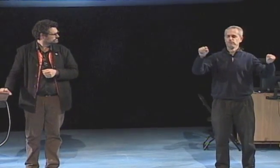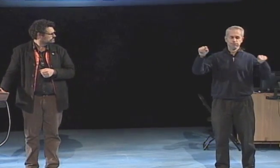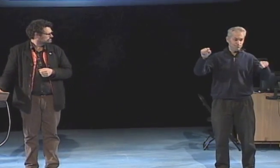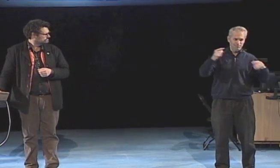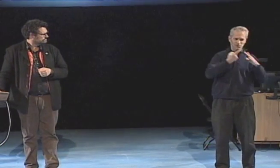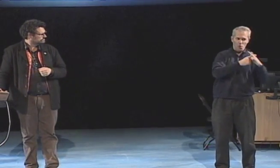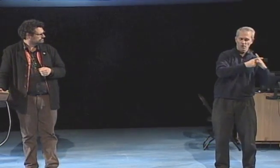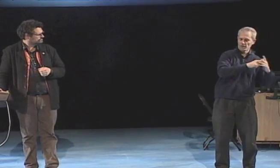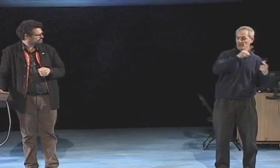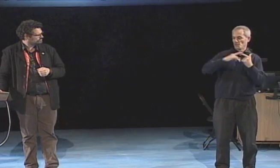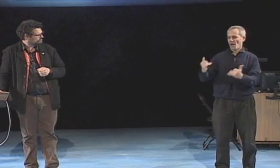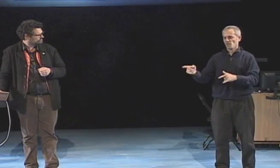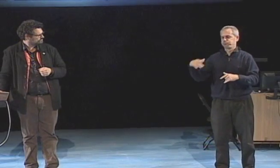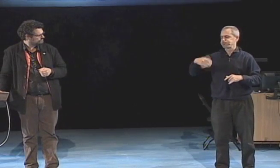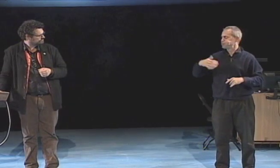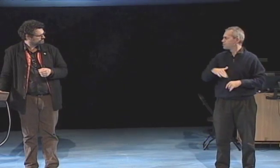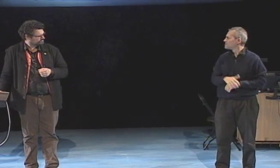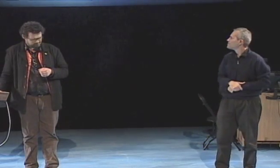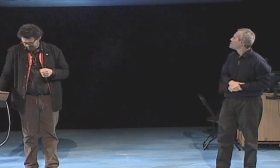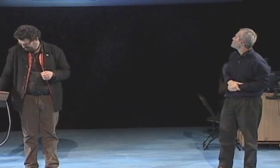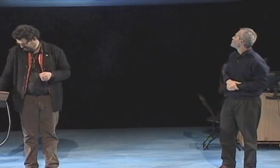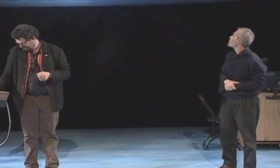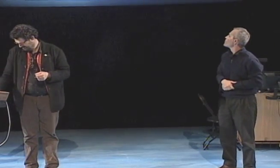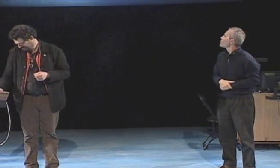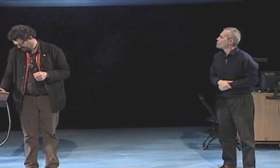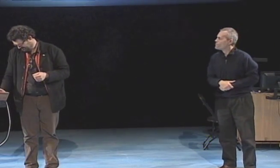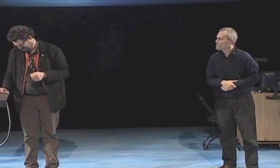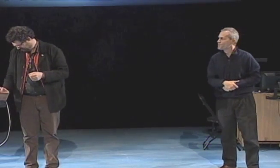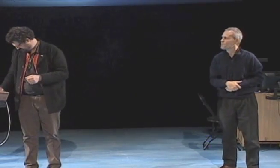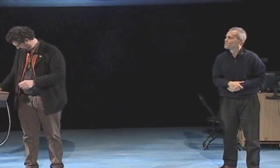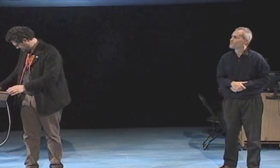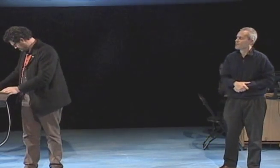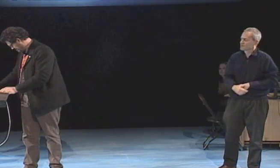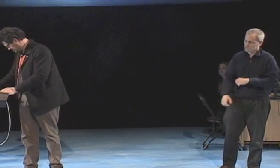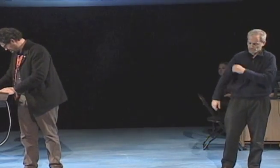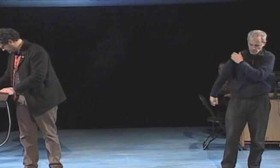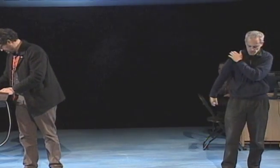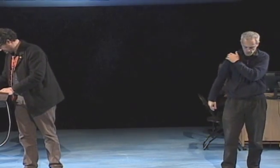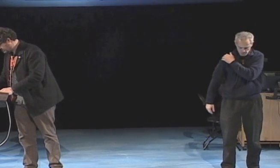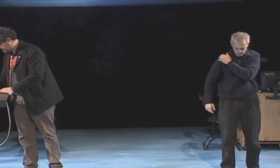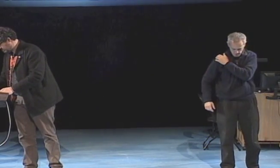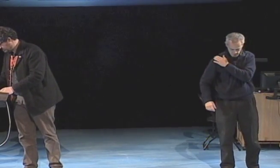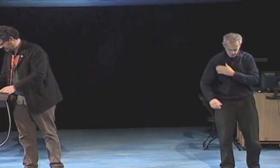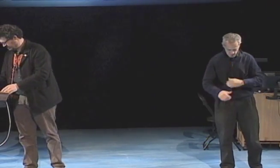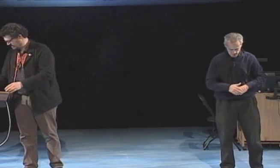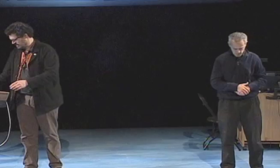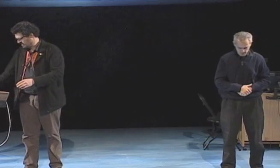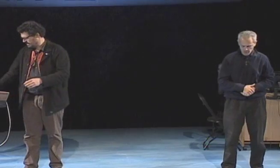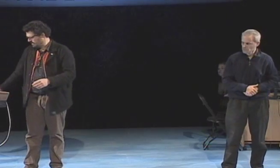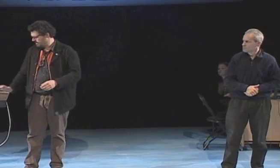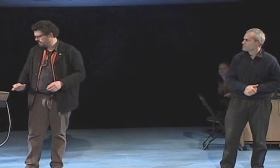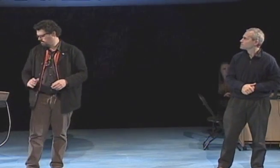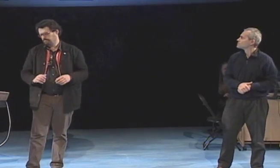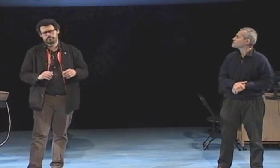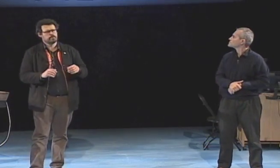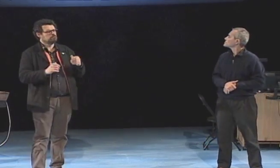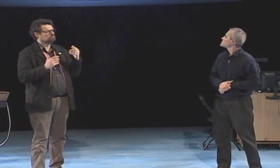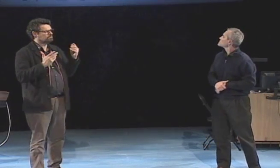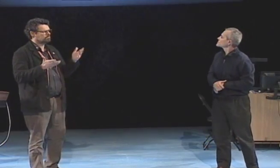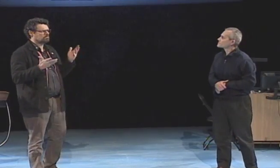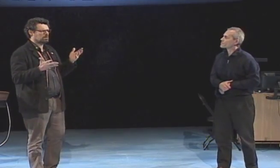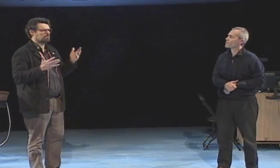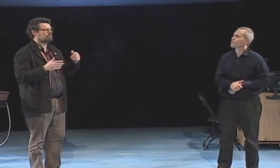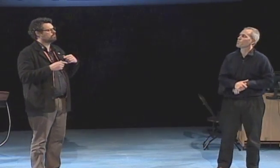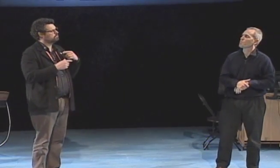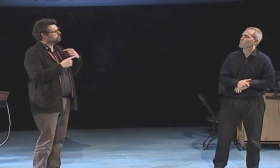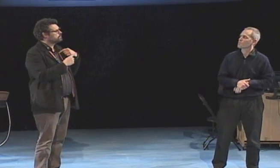So this whole process happened between the years 1995 to 2008. was quite a journey.